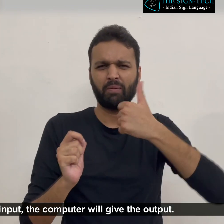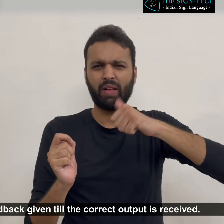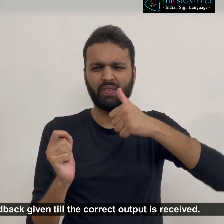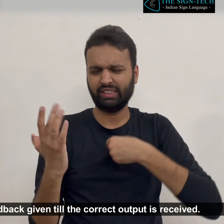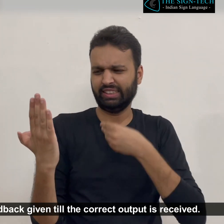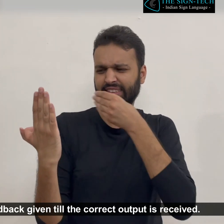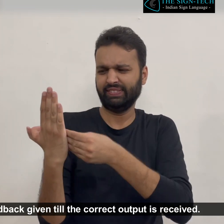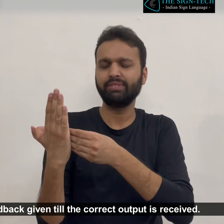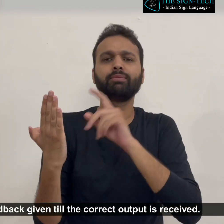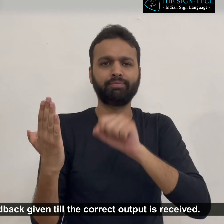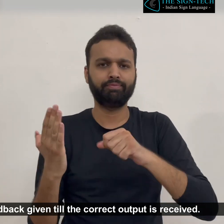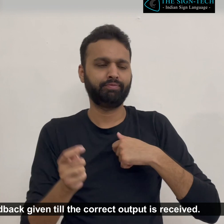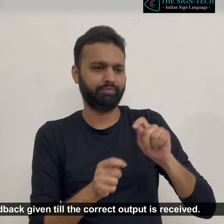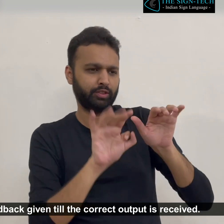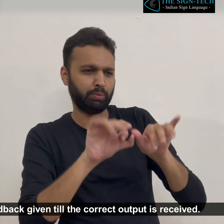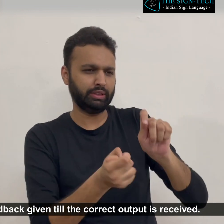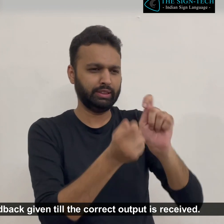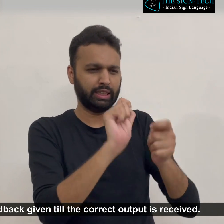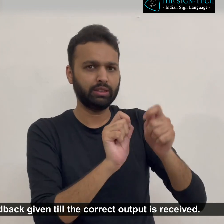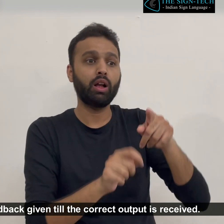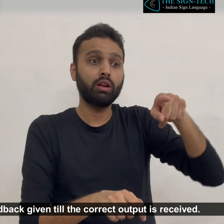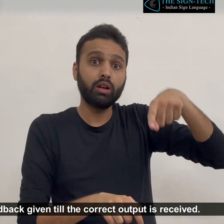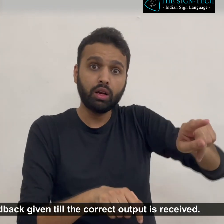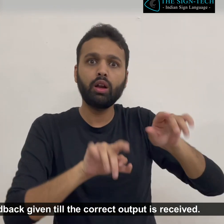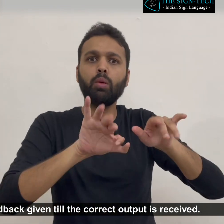Then there will be feedback given till the correct output is received.